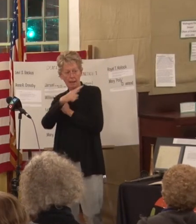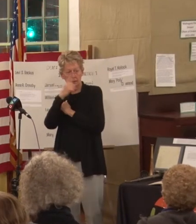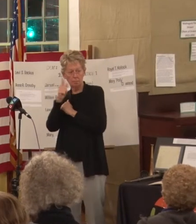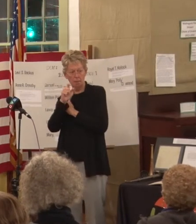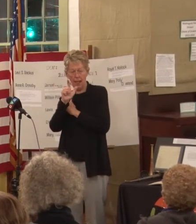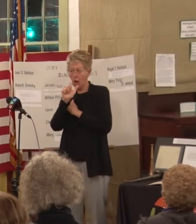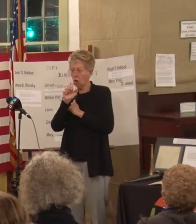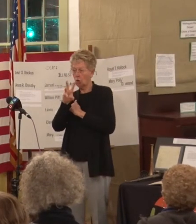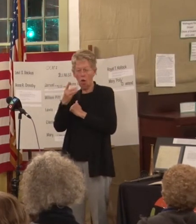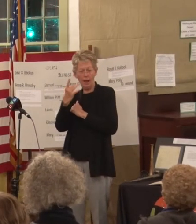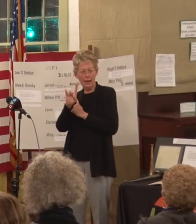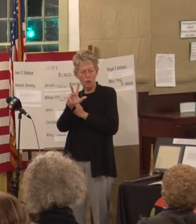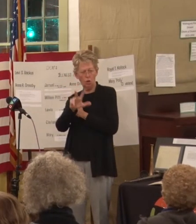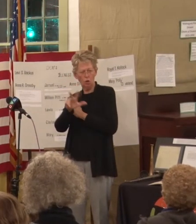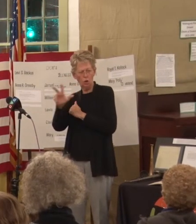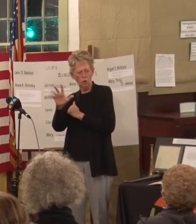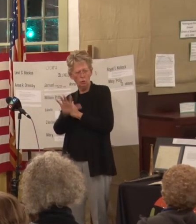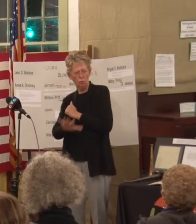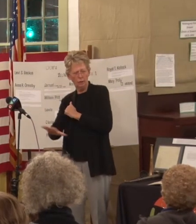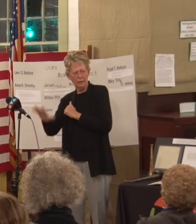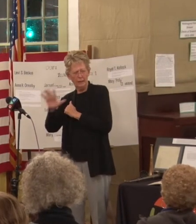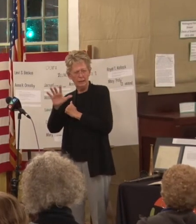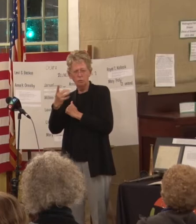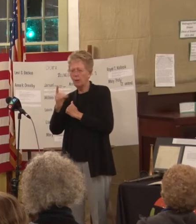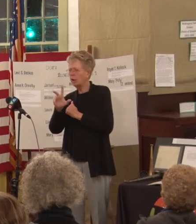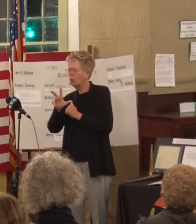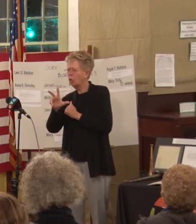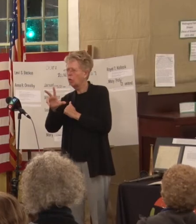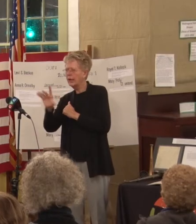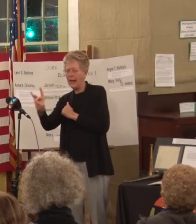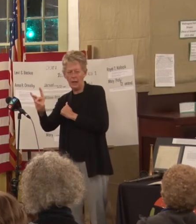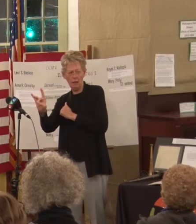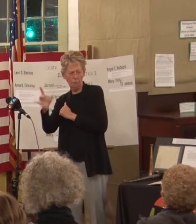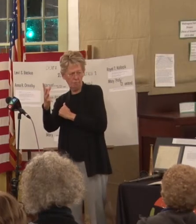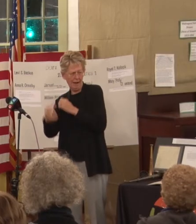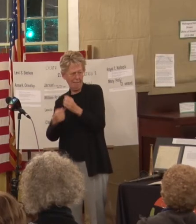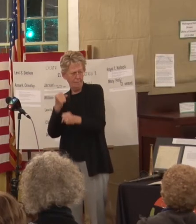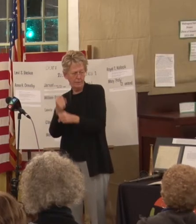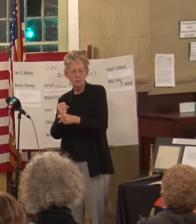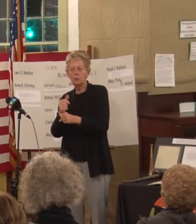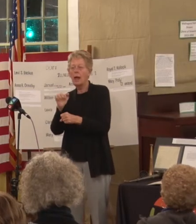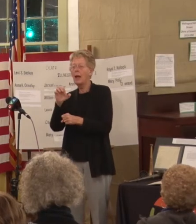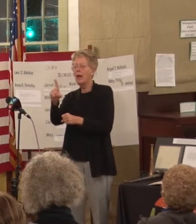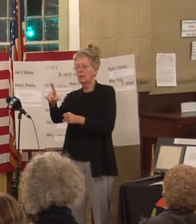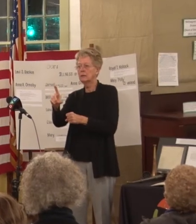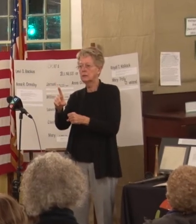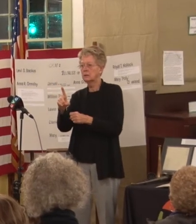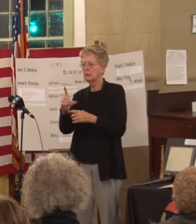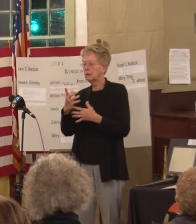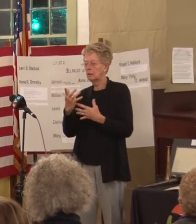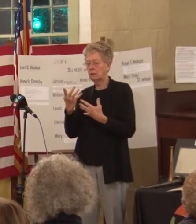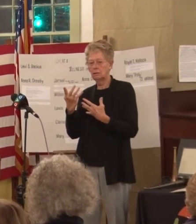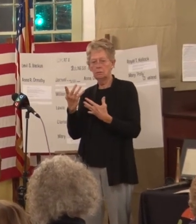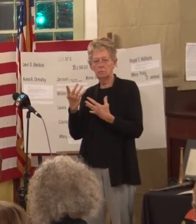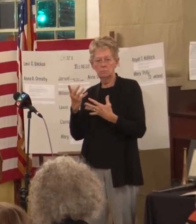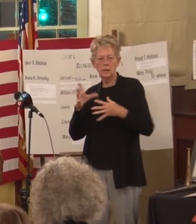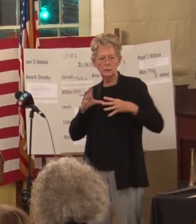to around 1838 for about five years ASD still accepted Africans and